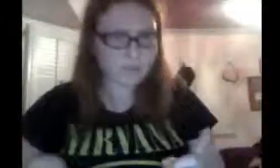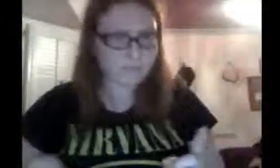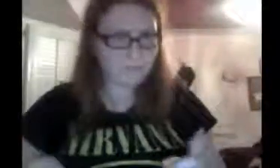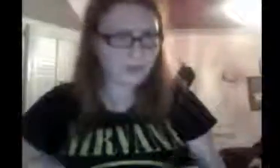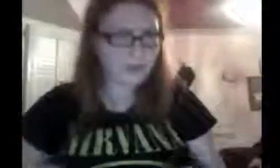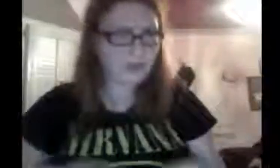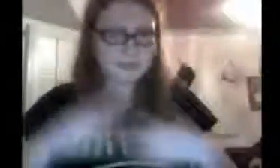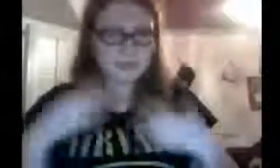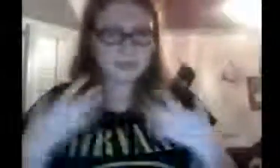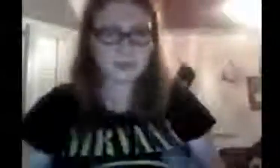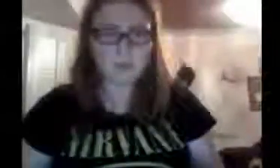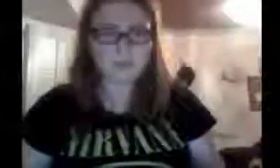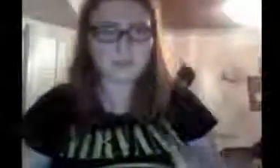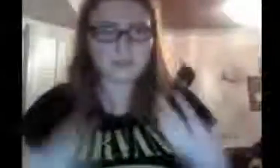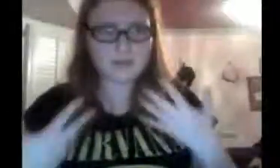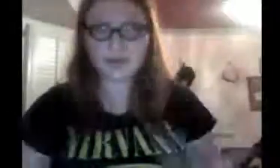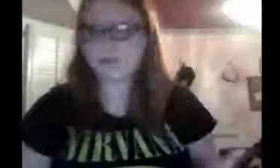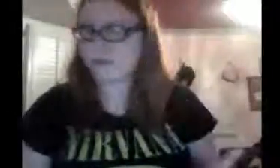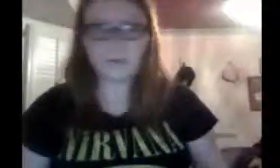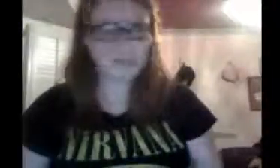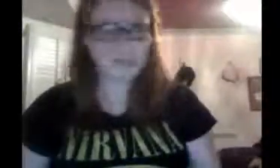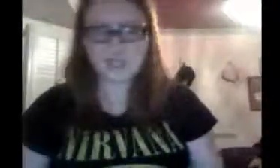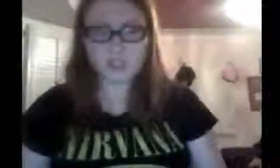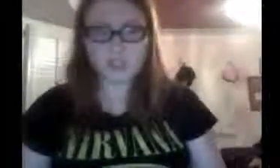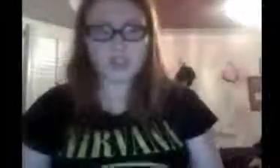on that before. Like, the moments, favorite moments of High School Musical.